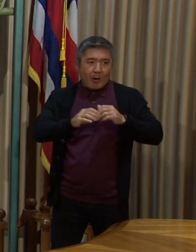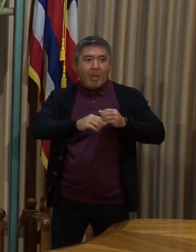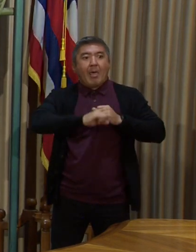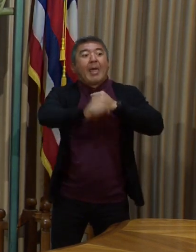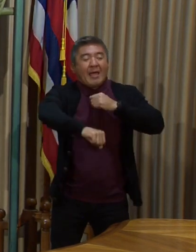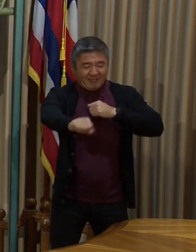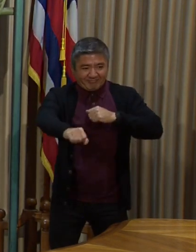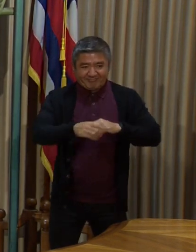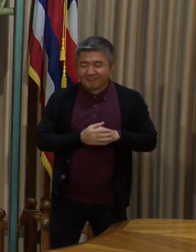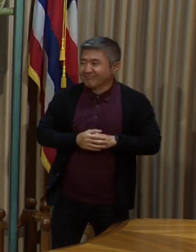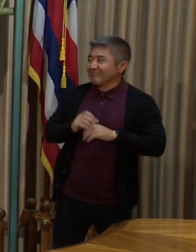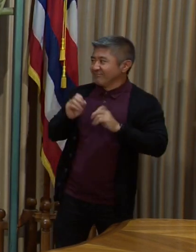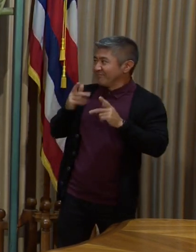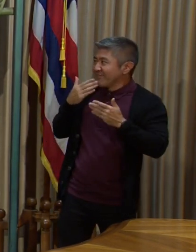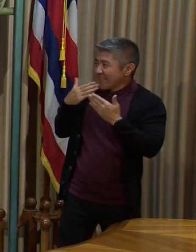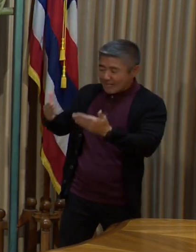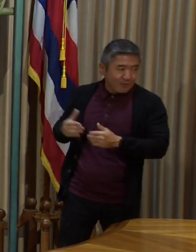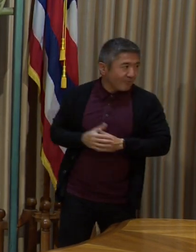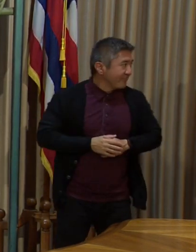Now. Go ahead.